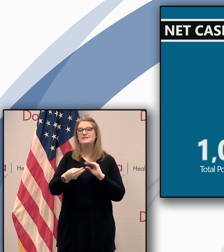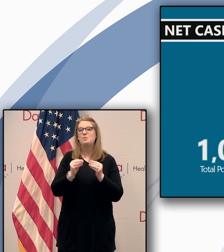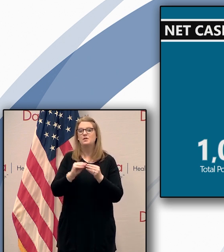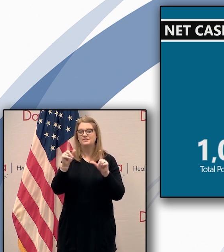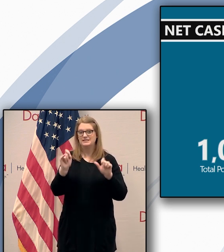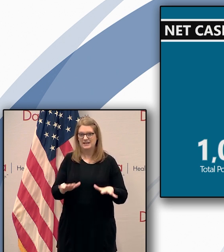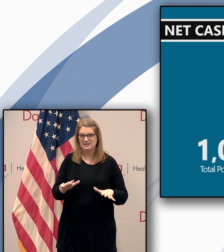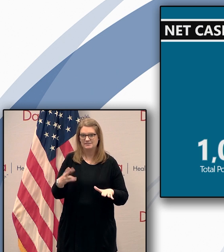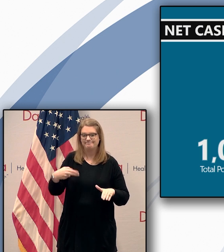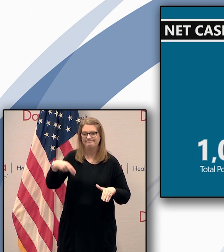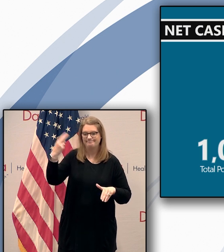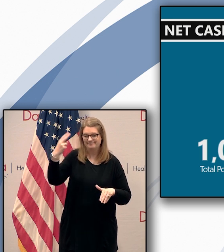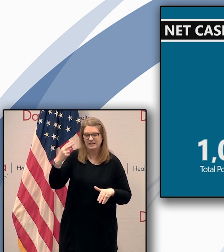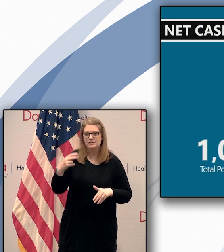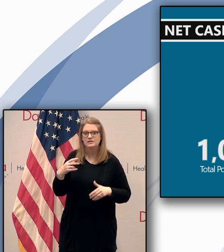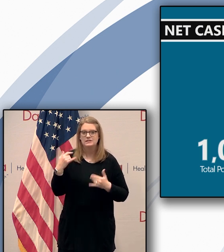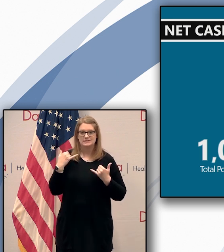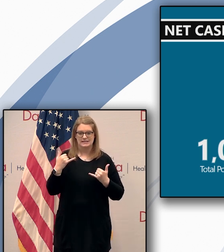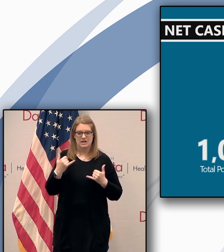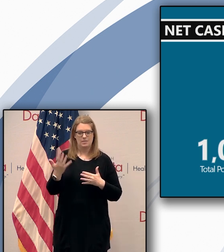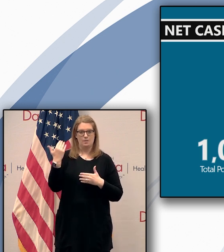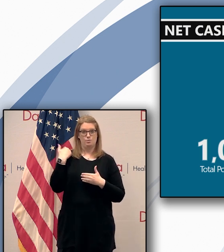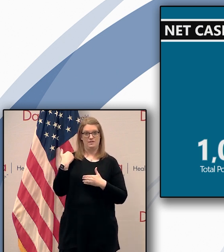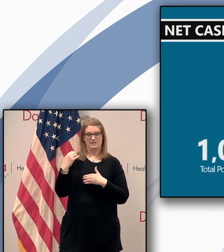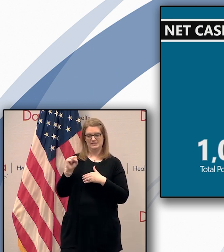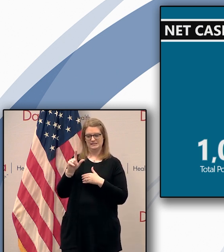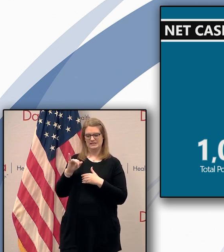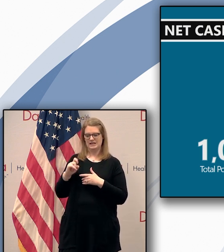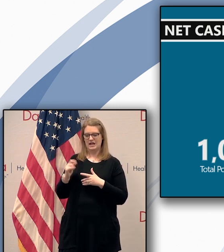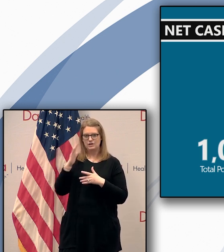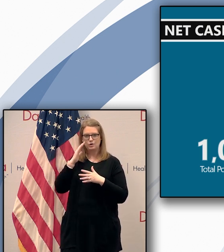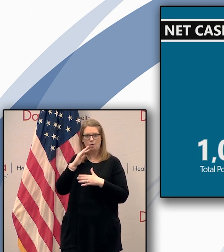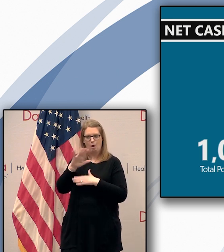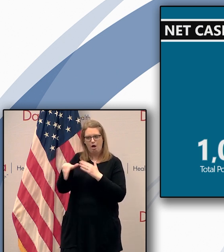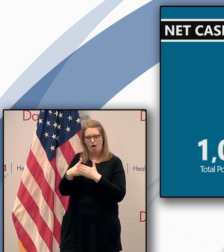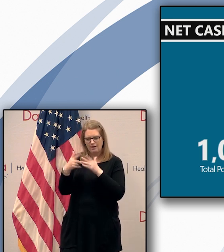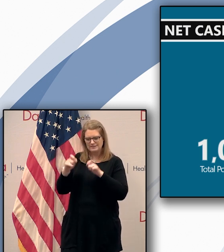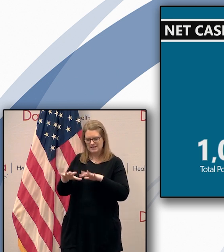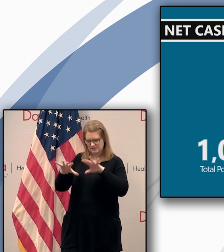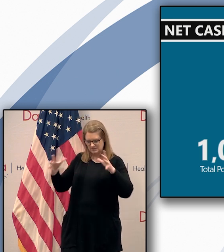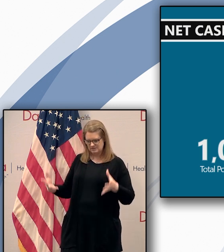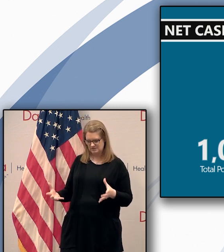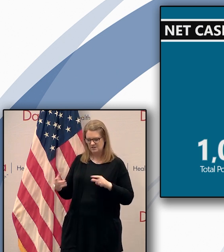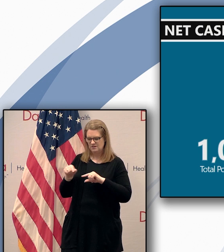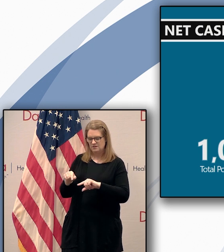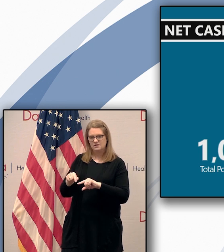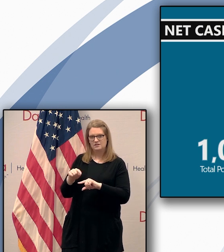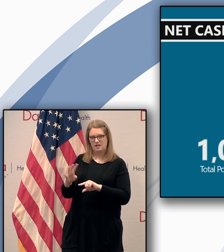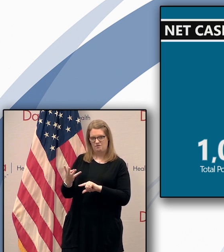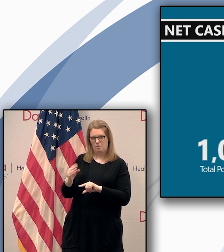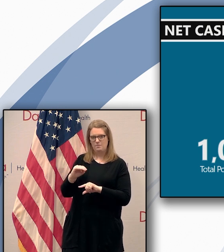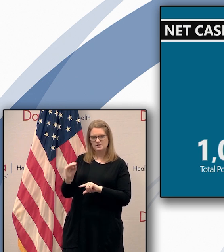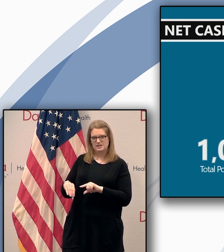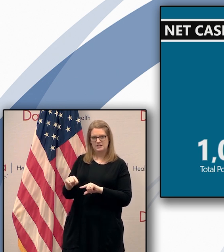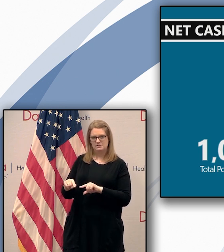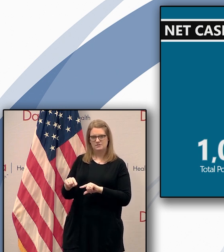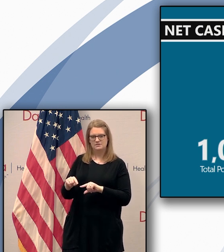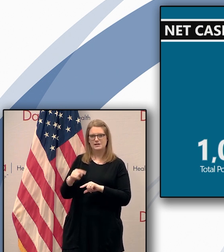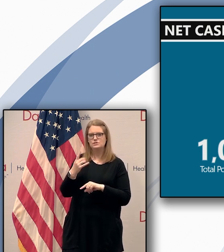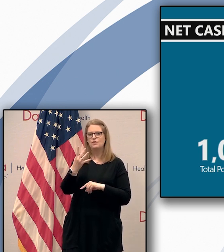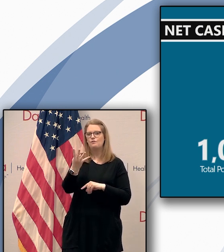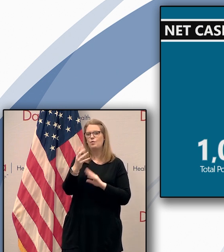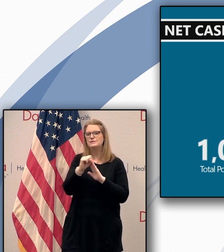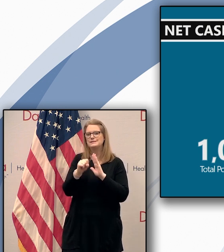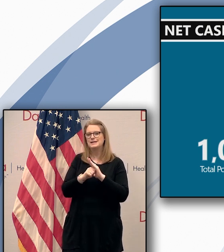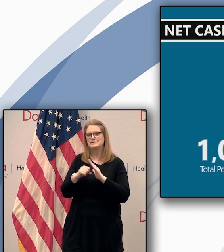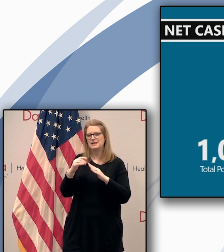percent cumulative rate that we described on the previous slide that's there's only four states that have a lower cumulative completed test